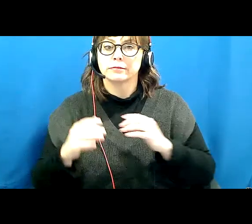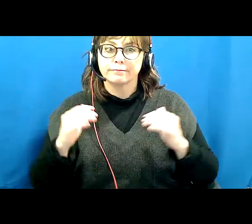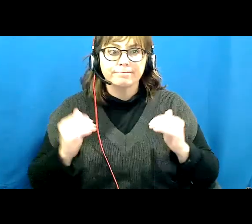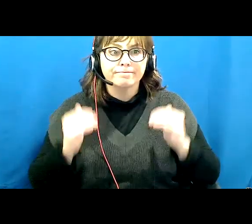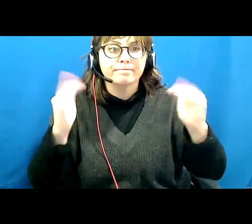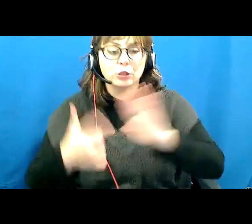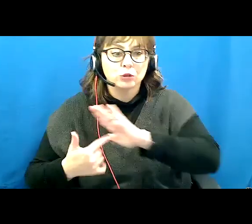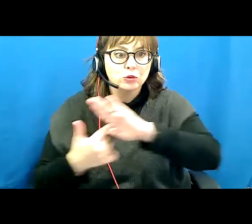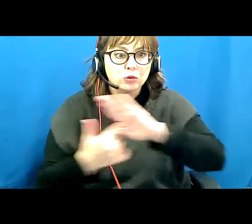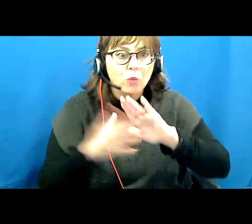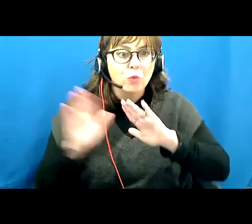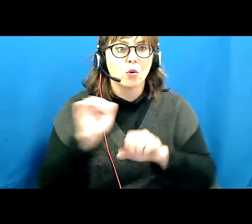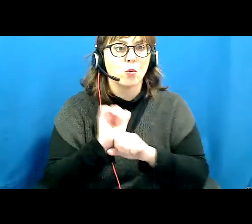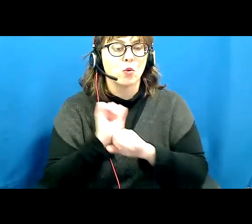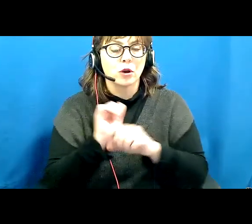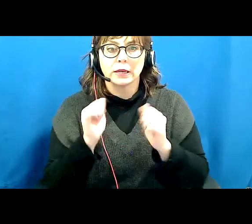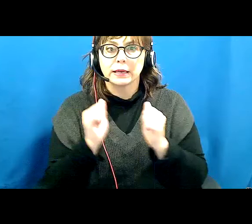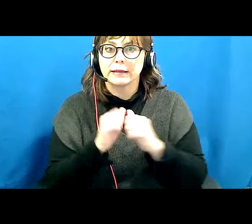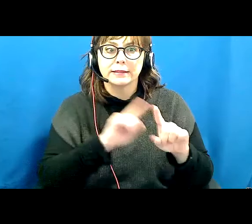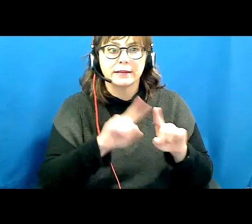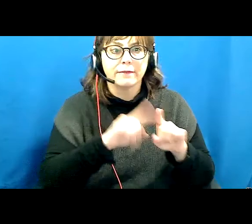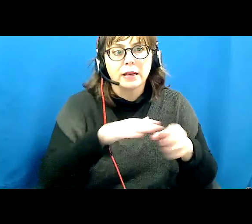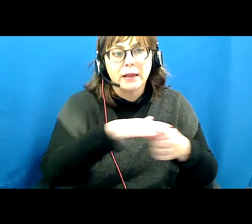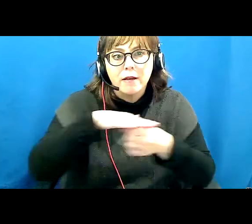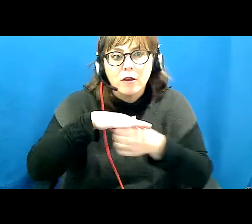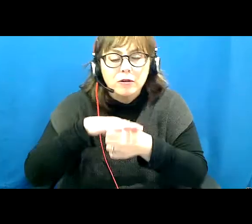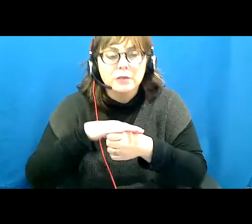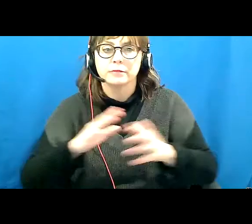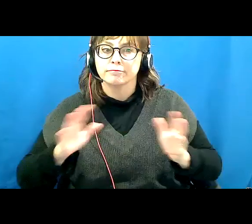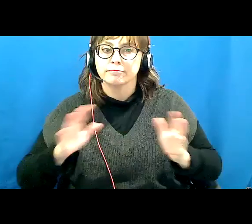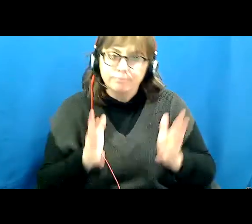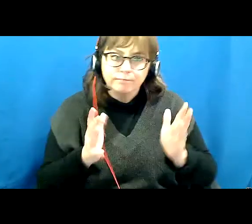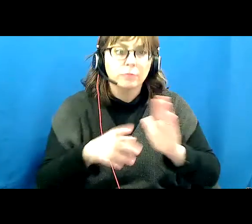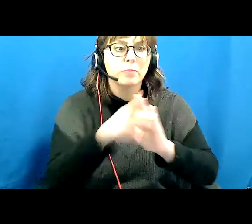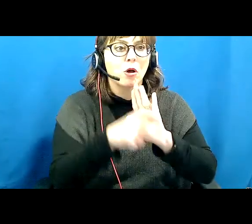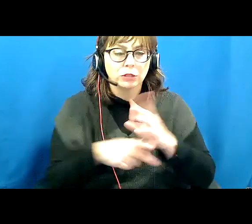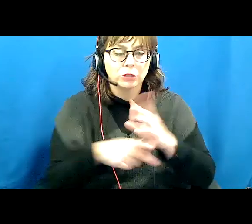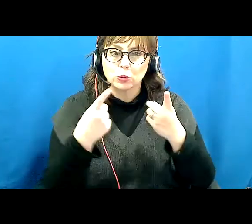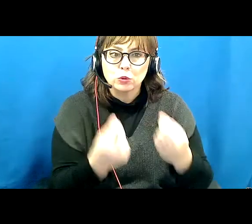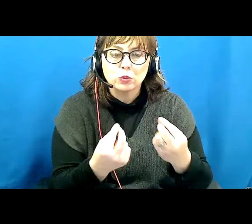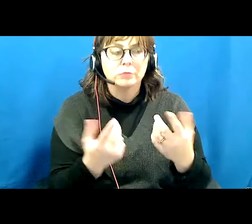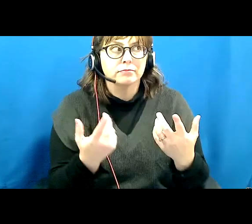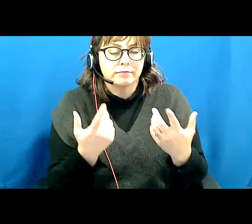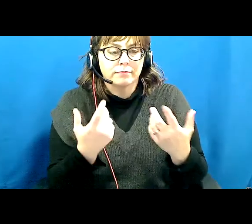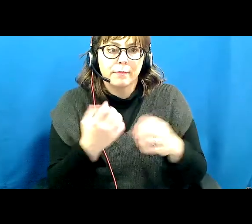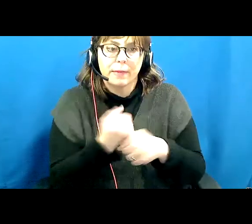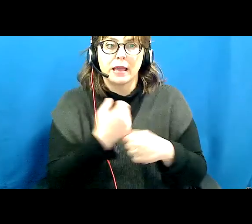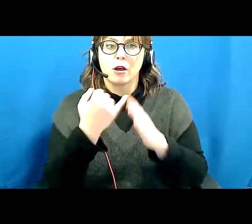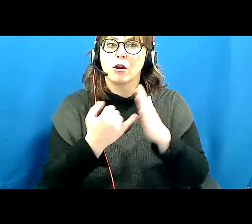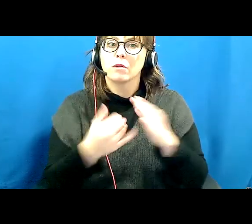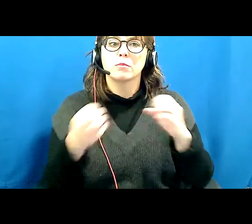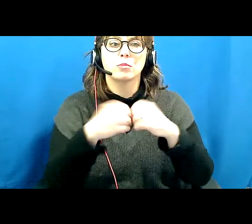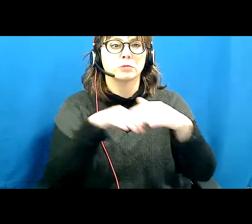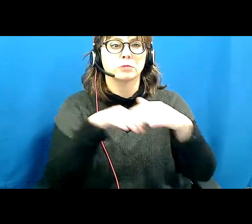of these artists within all disciplines, and promotes policies and practices intended to make the arts more accessible to all Manitobans.